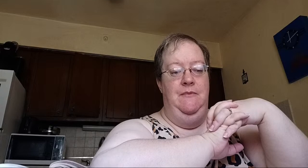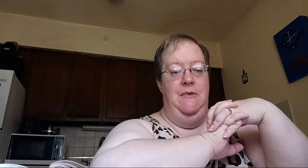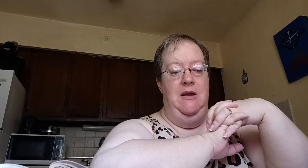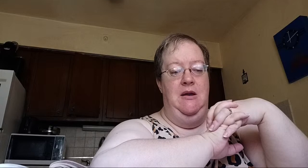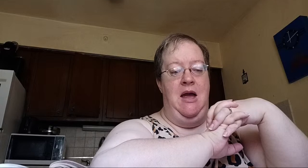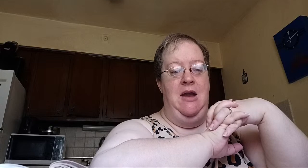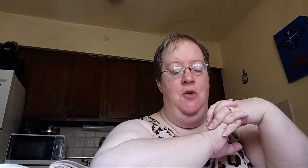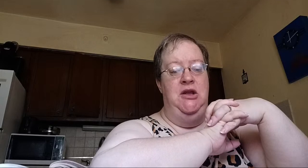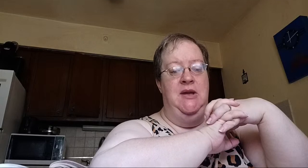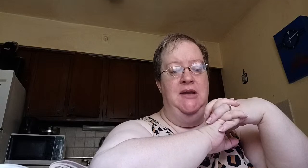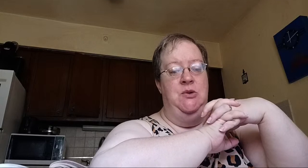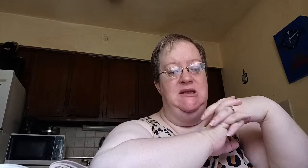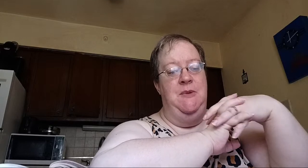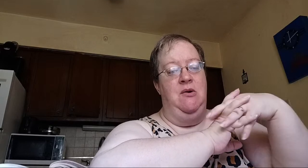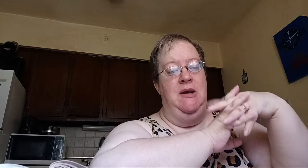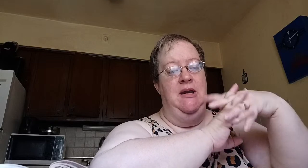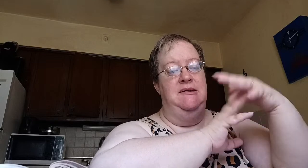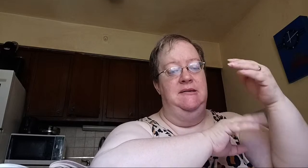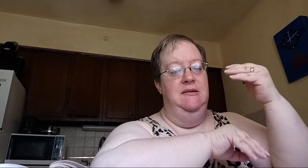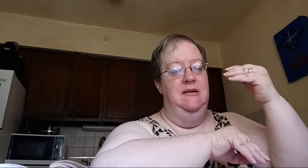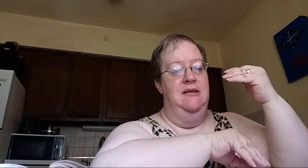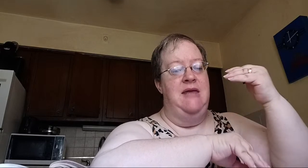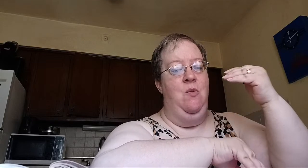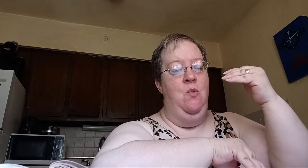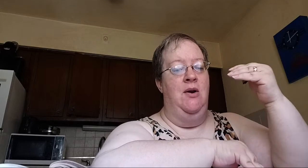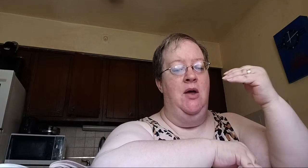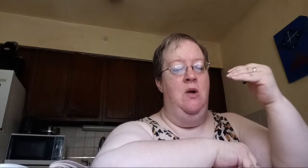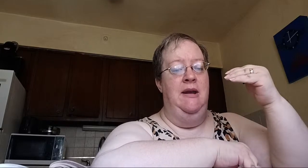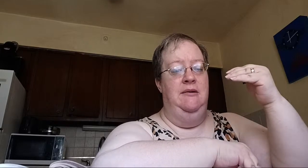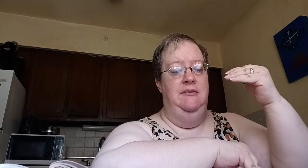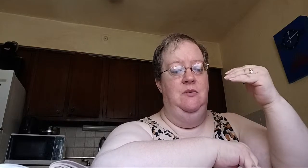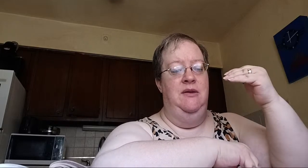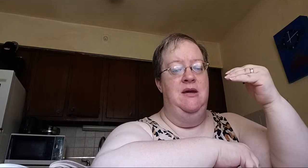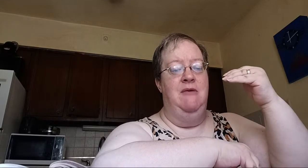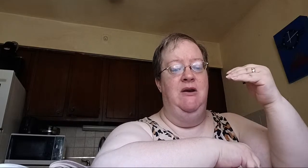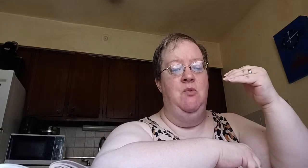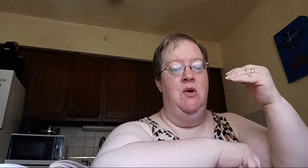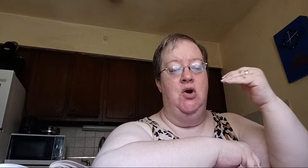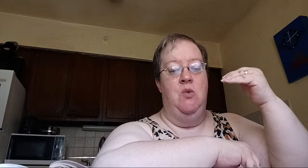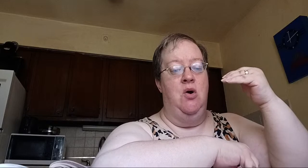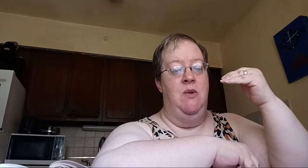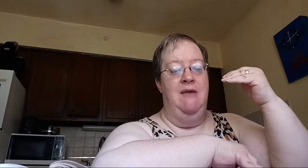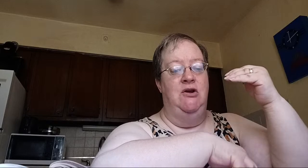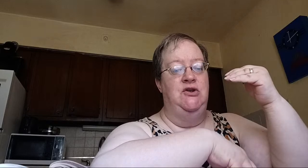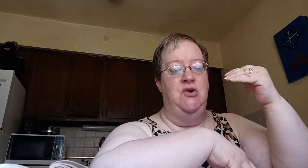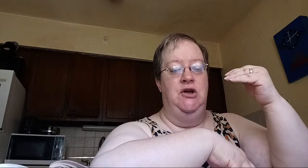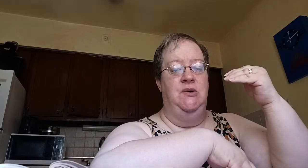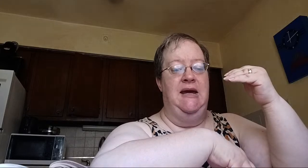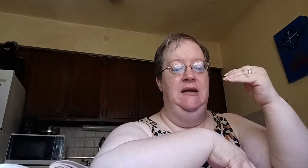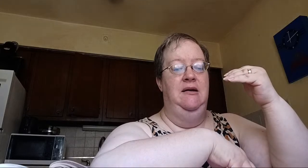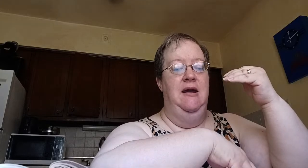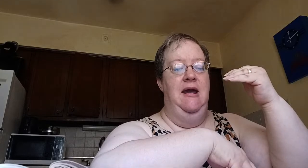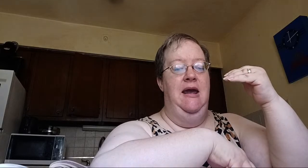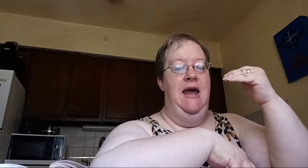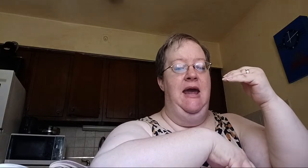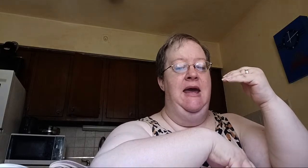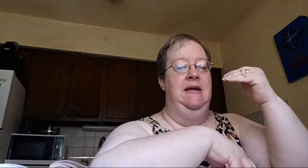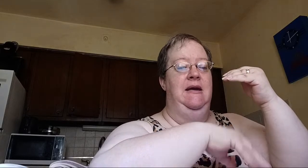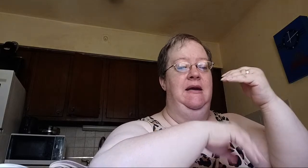I hope that you get to experience that one-on-one with him every morning or whenever you start your day. And for